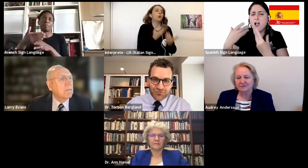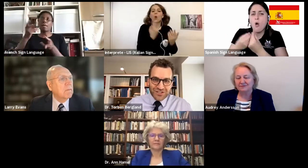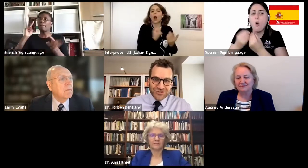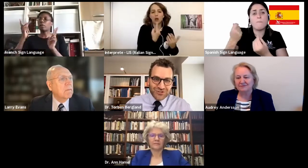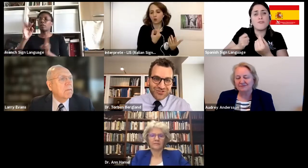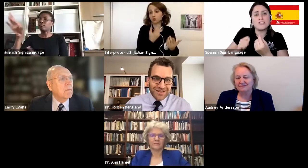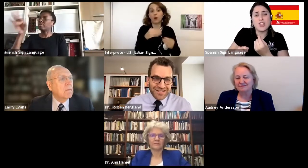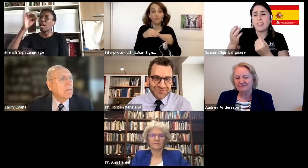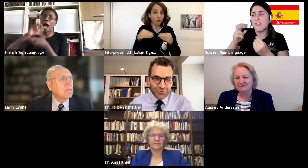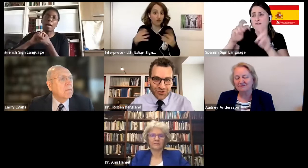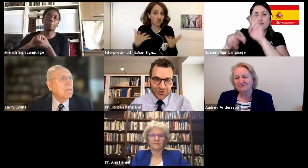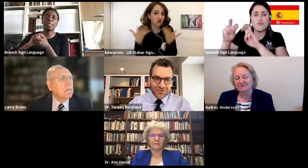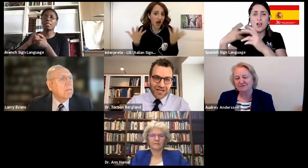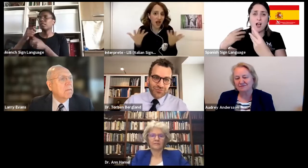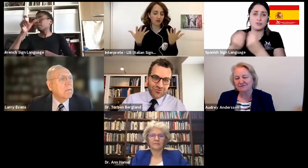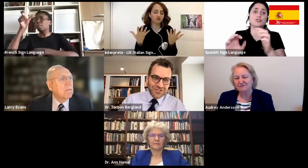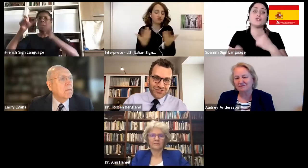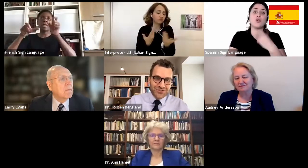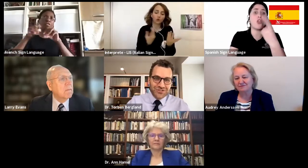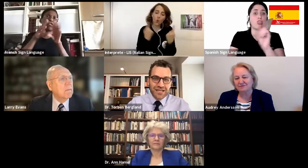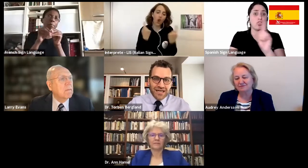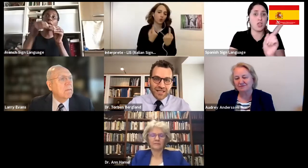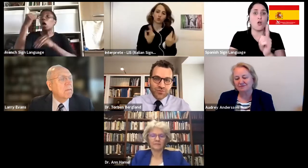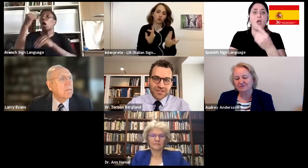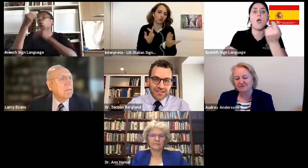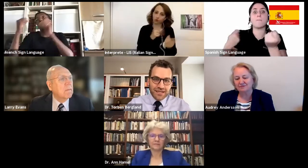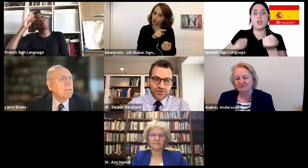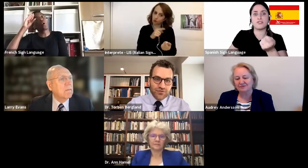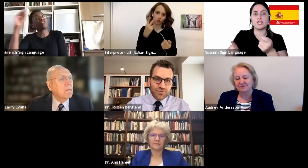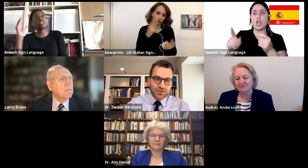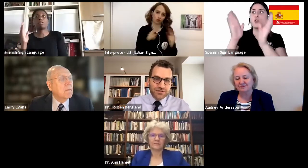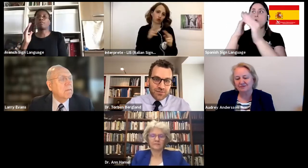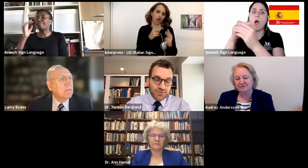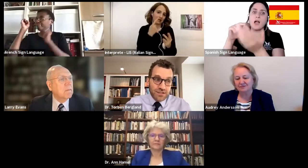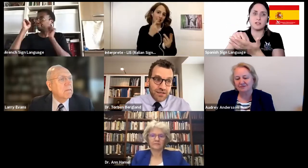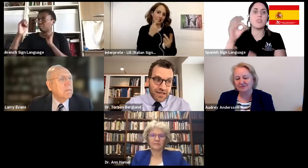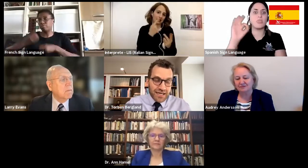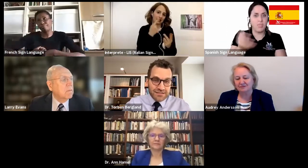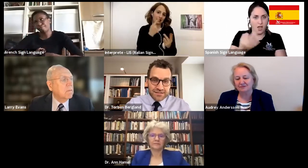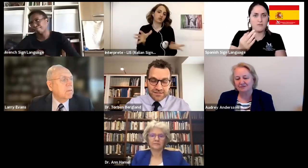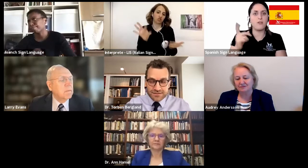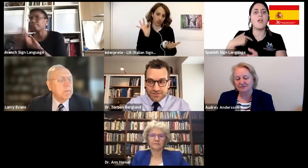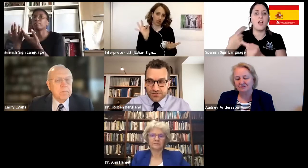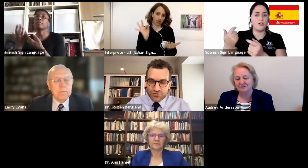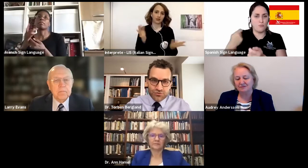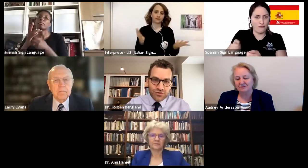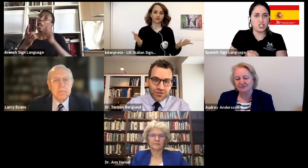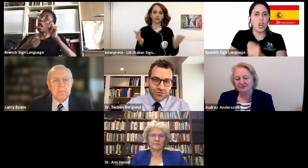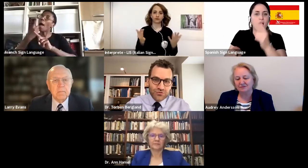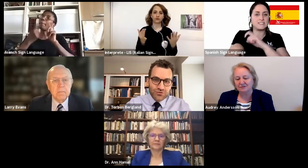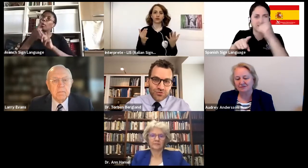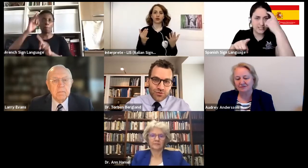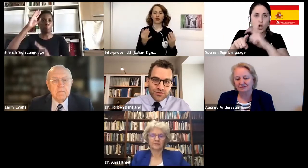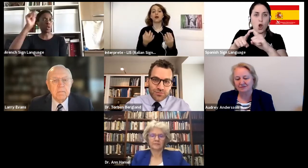the need for professionals. I think that's very good to have professionals. And then we need that often because sometimes the access to,